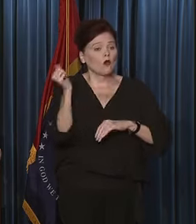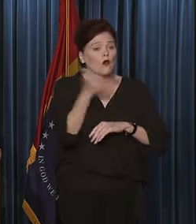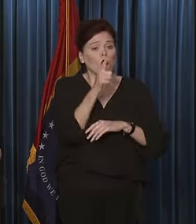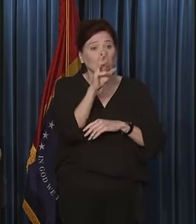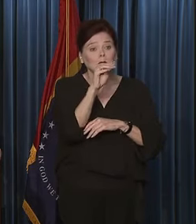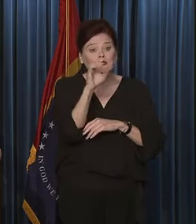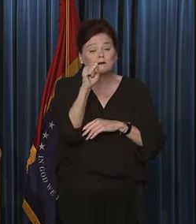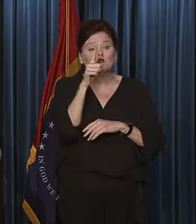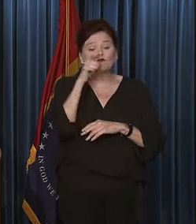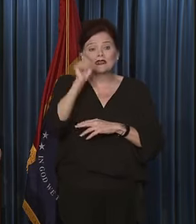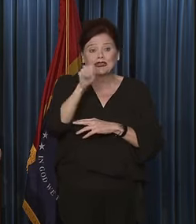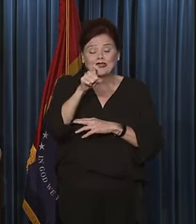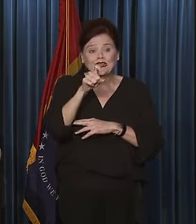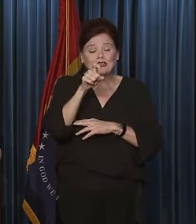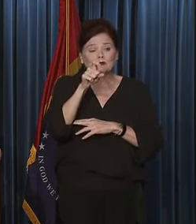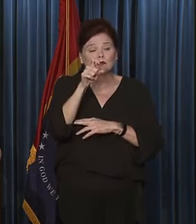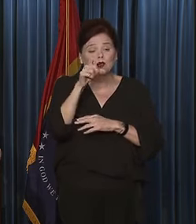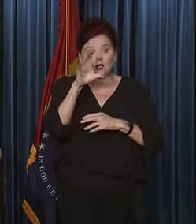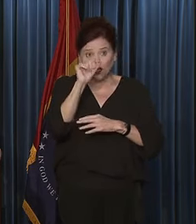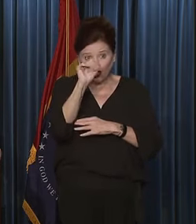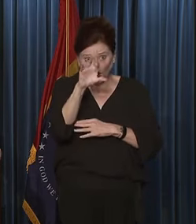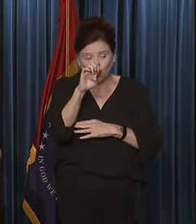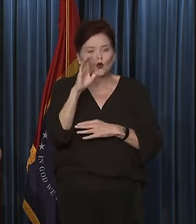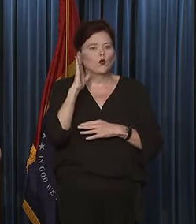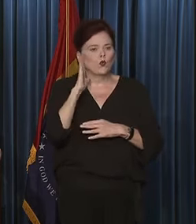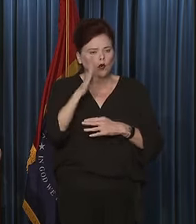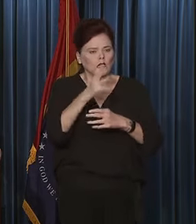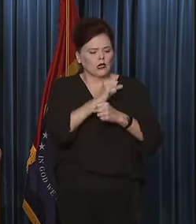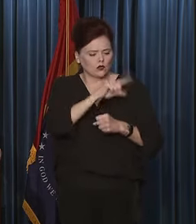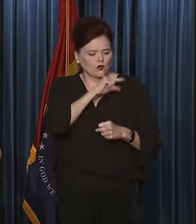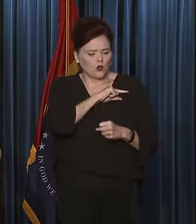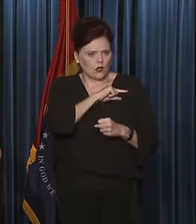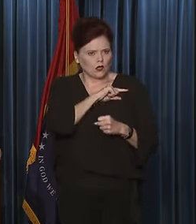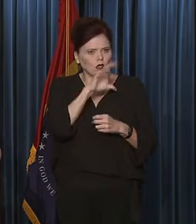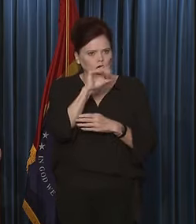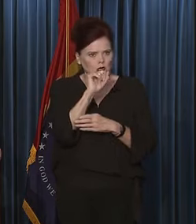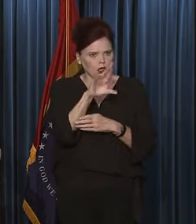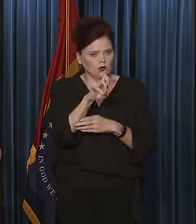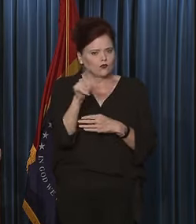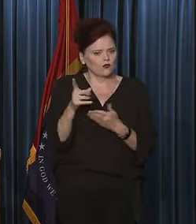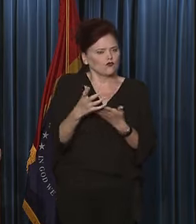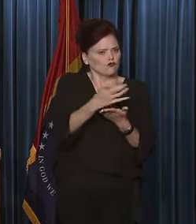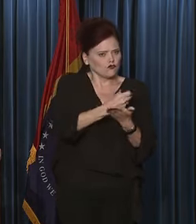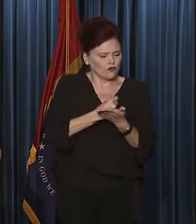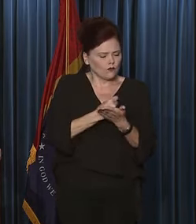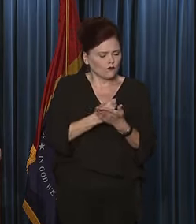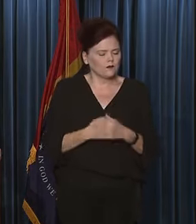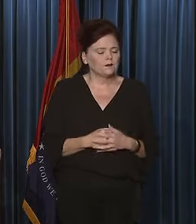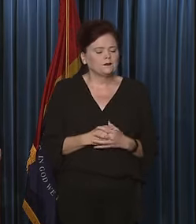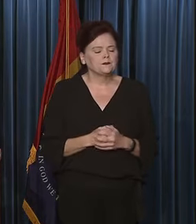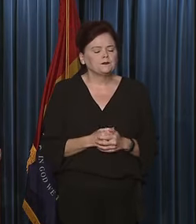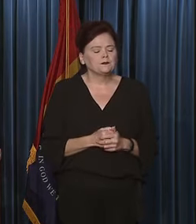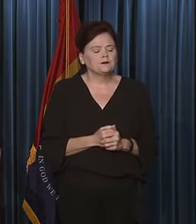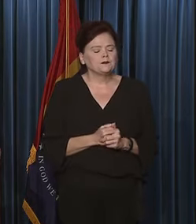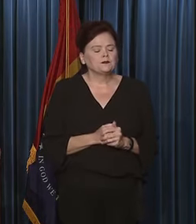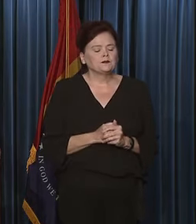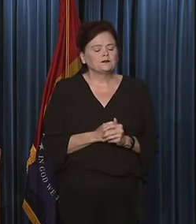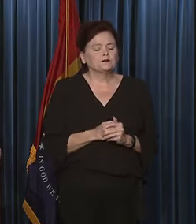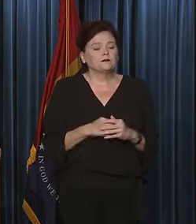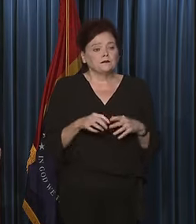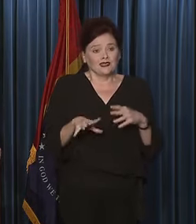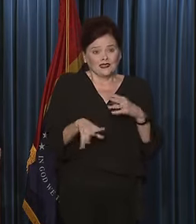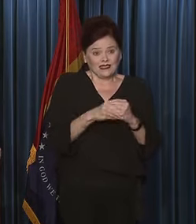need care will receive the quality care they deserve. In addition,